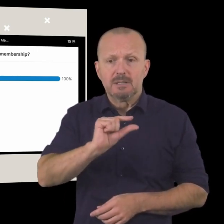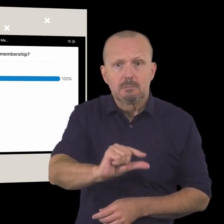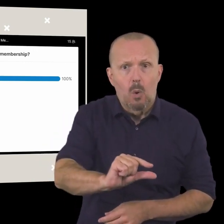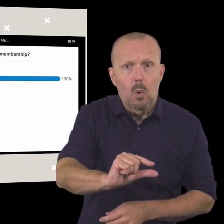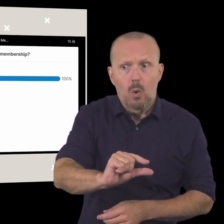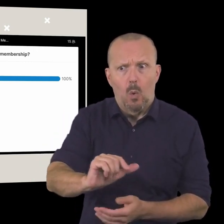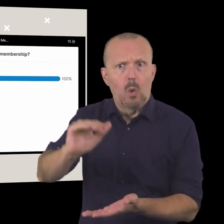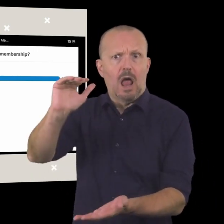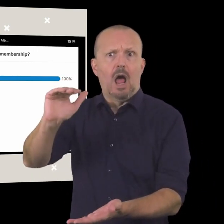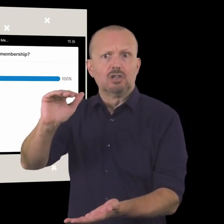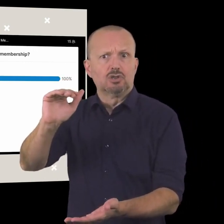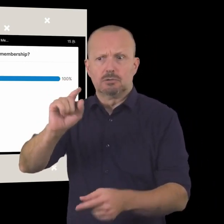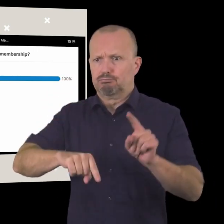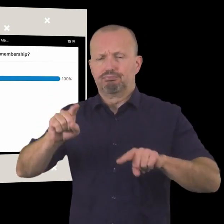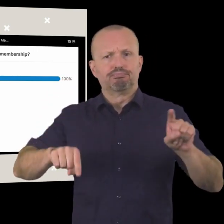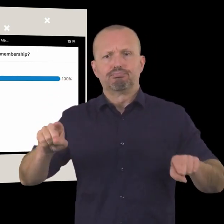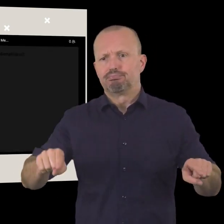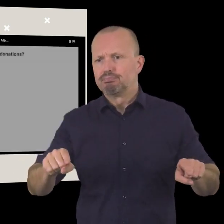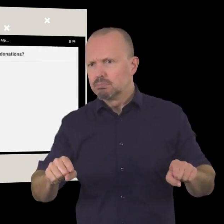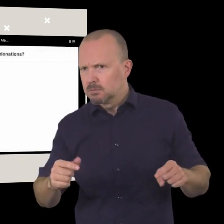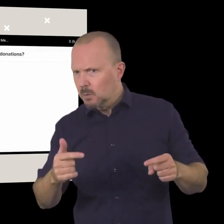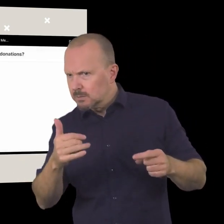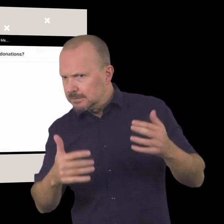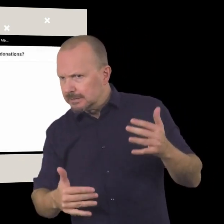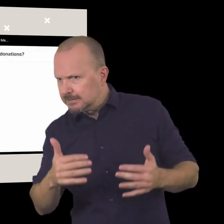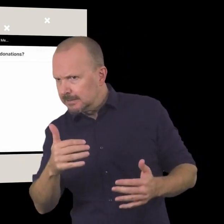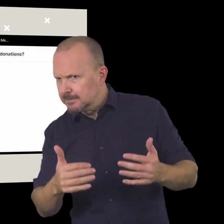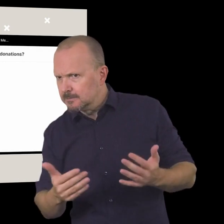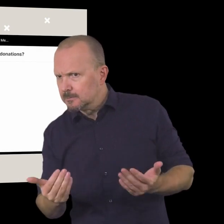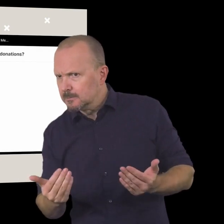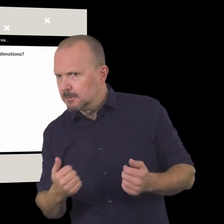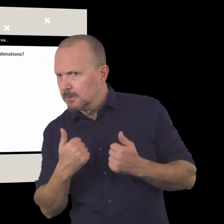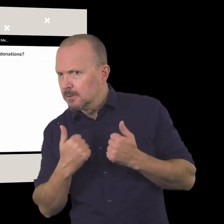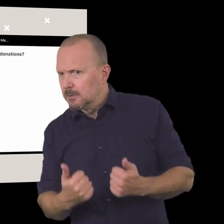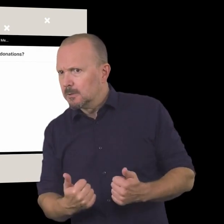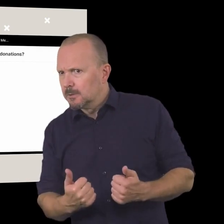awesome